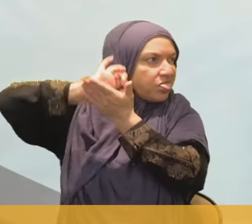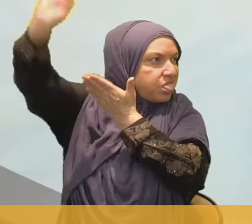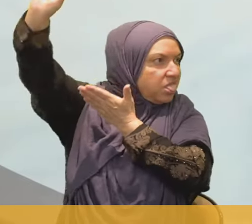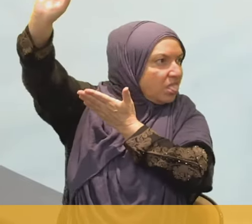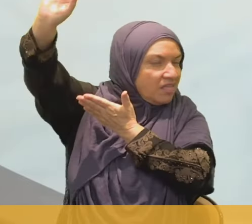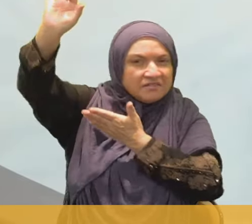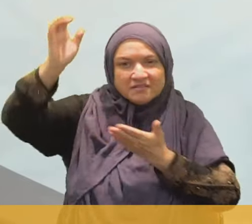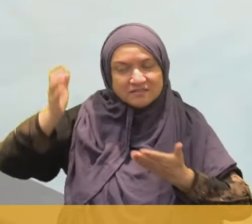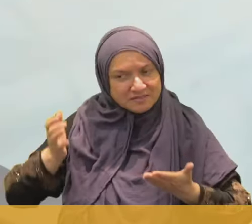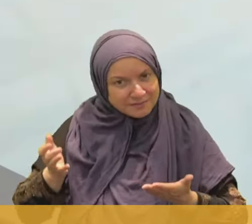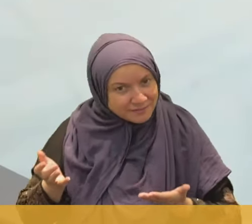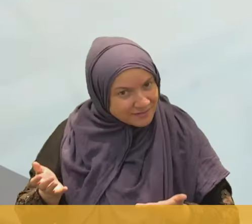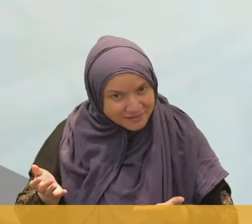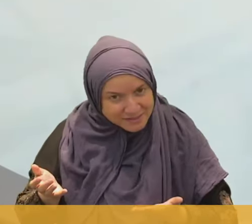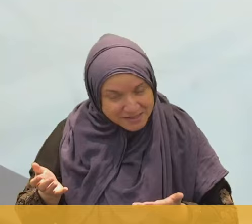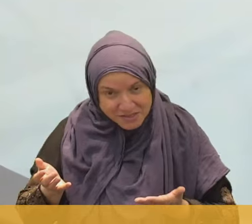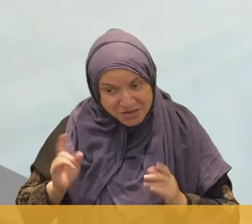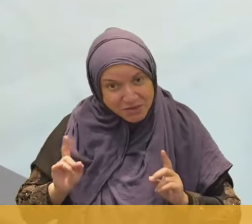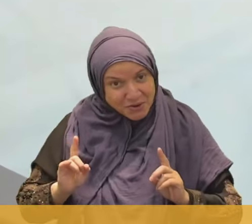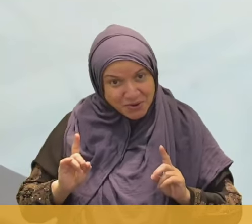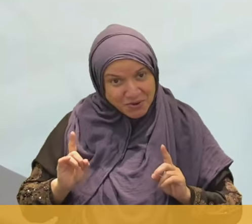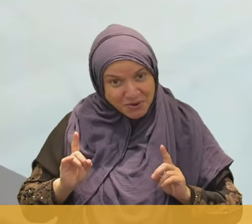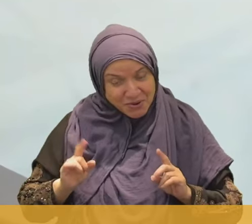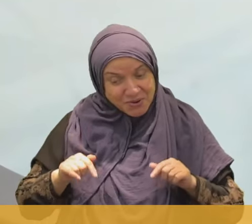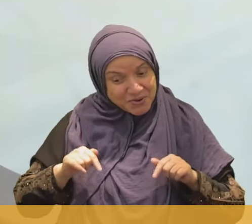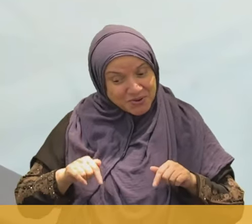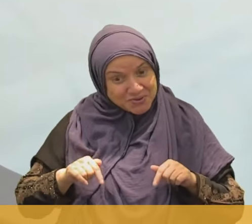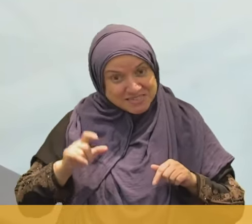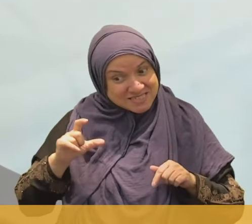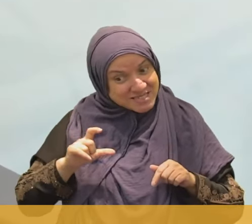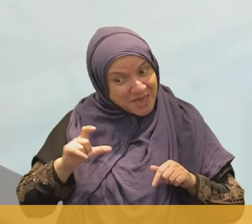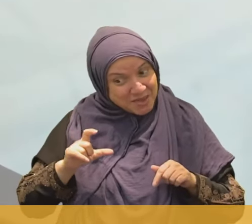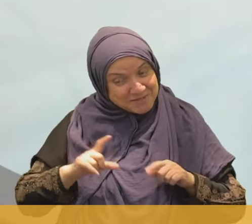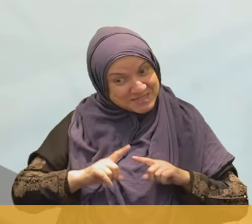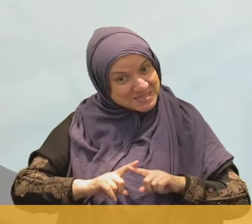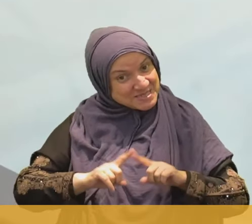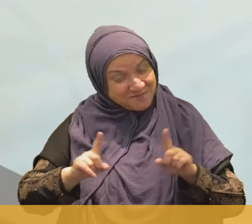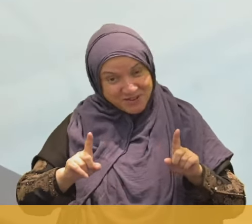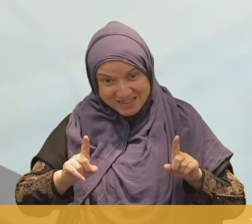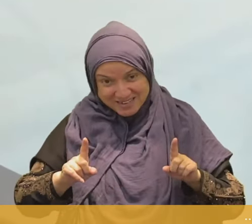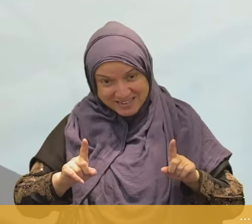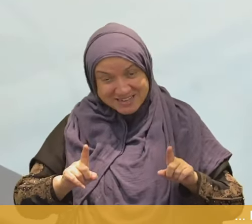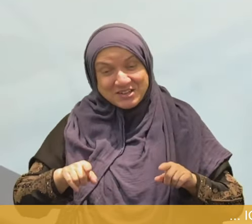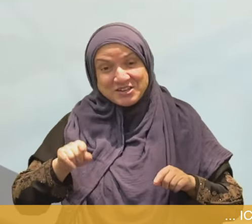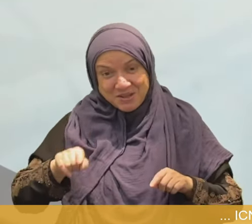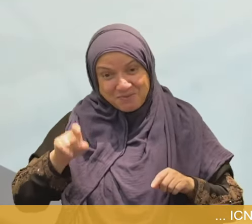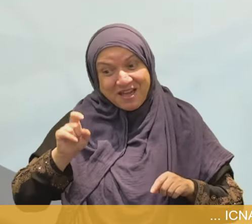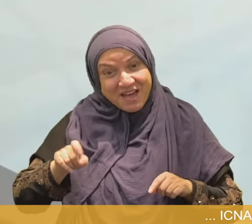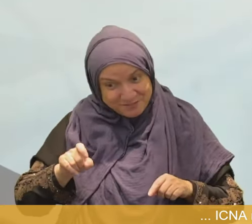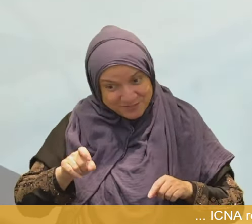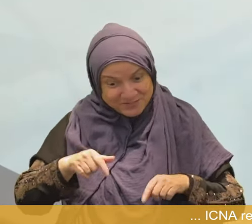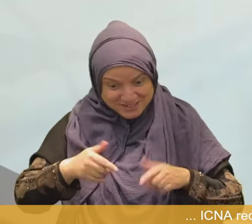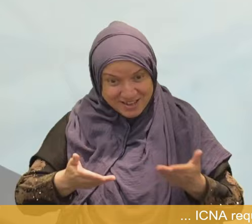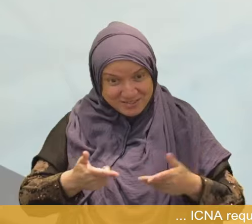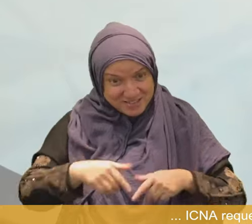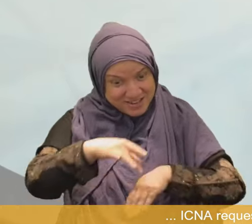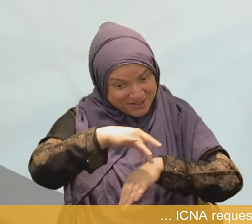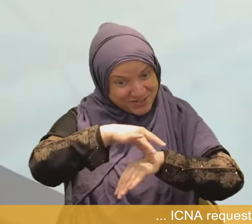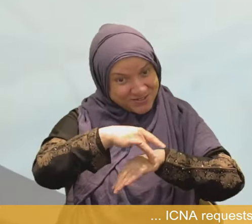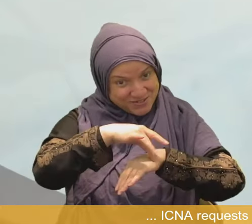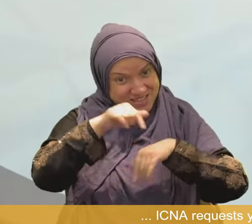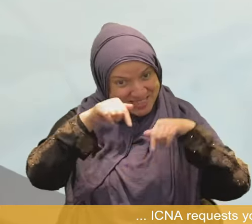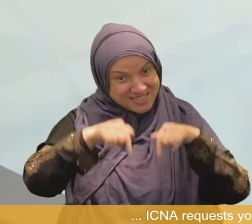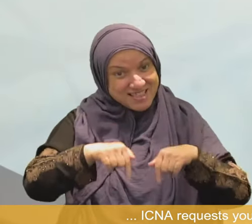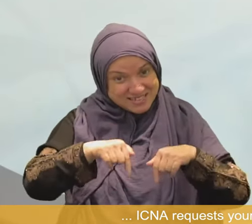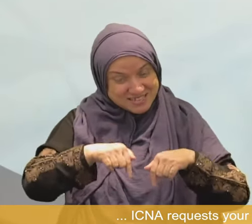it's the beginning of the life. Because once I will die, I have to be accountable for my actions. That